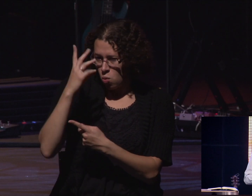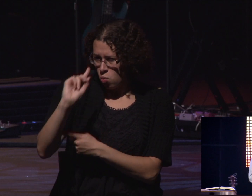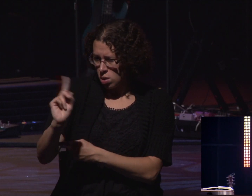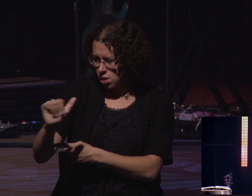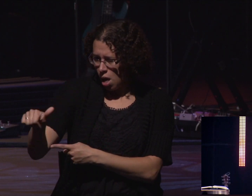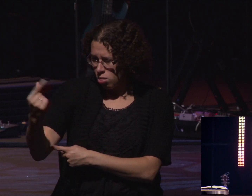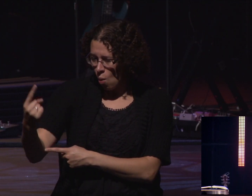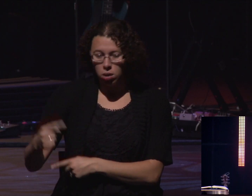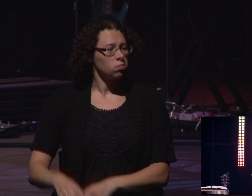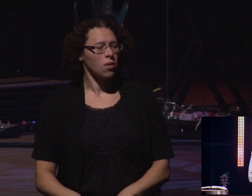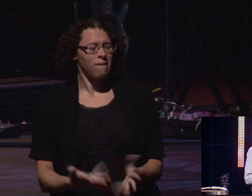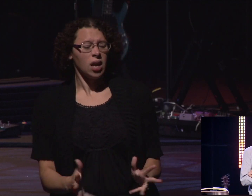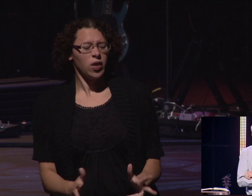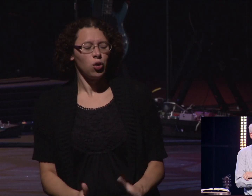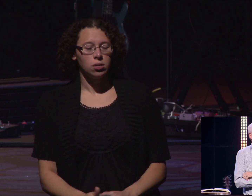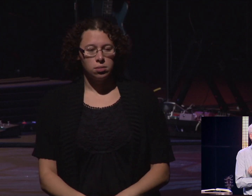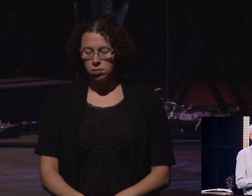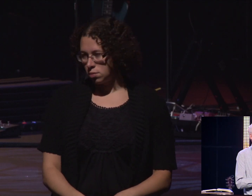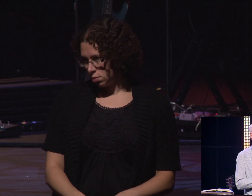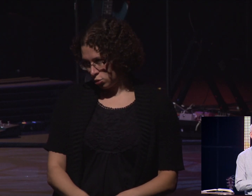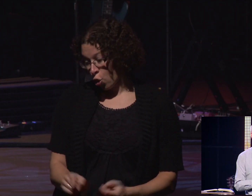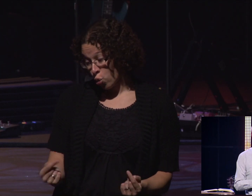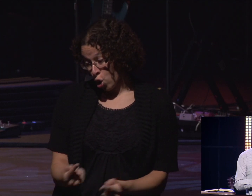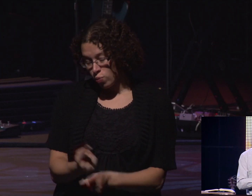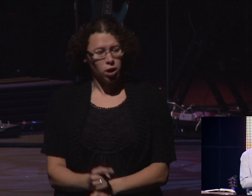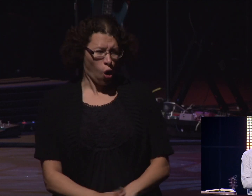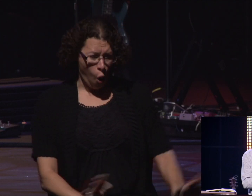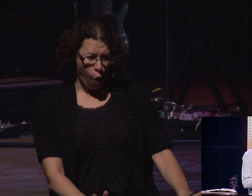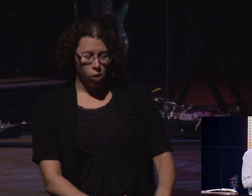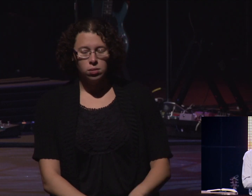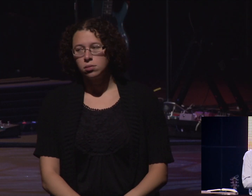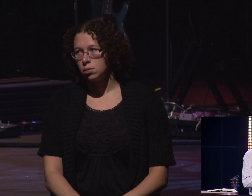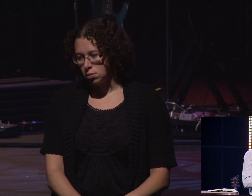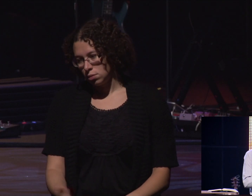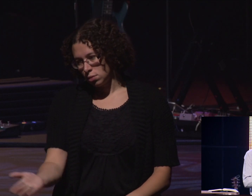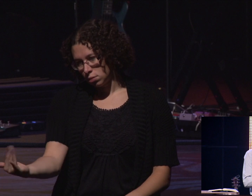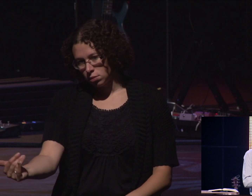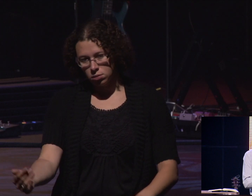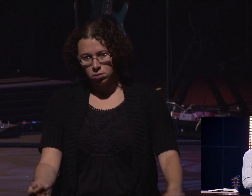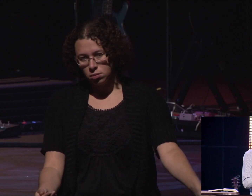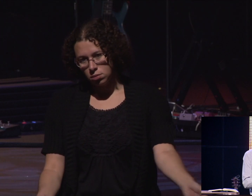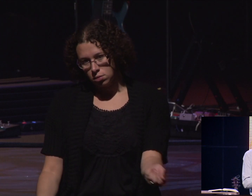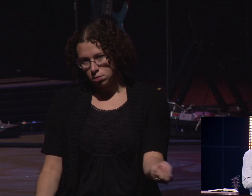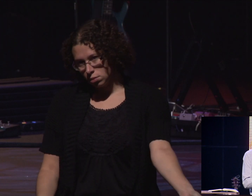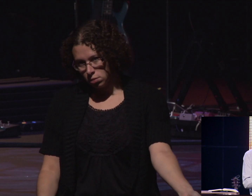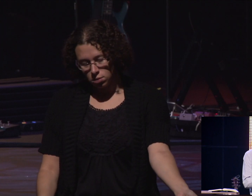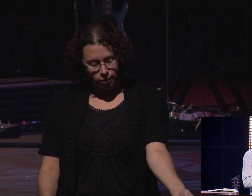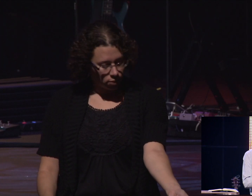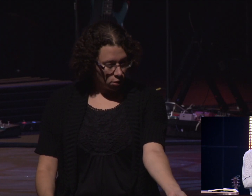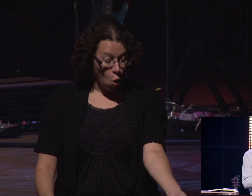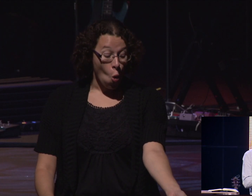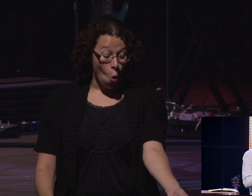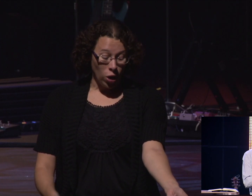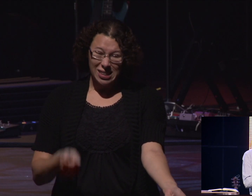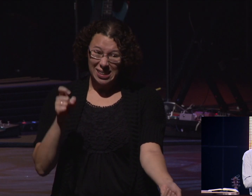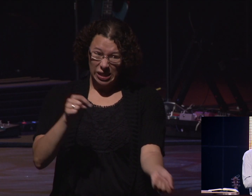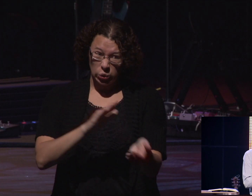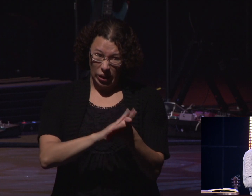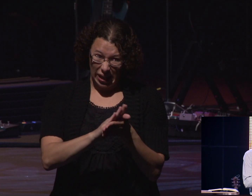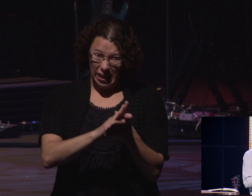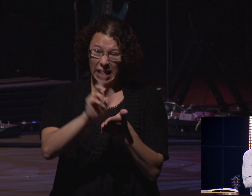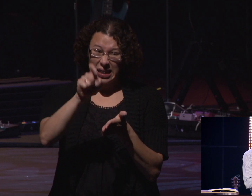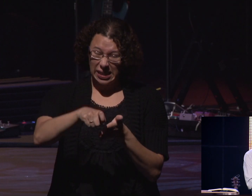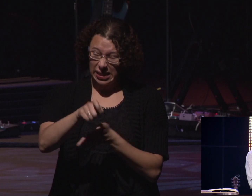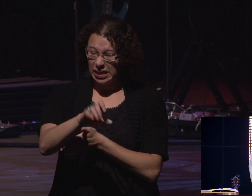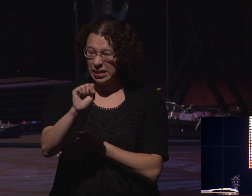yourself. No, I'm fine, I'm fine. So she has to look at it and she goes, we got to clean that up. And she goes, well, we need to get stitches. We got to clean it up.